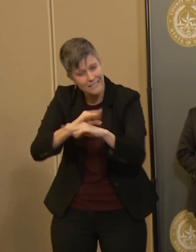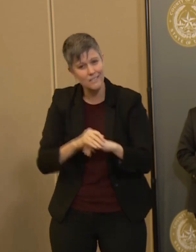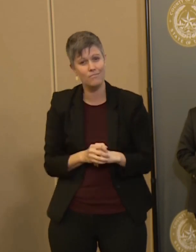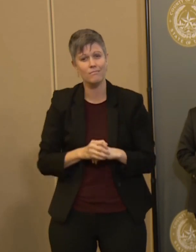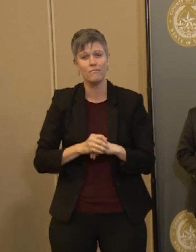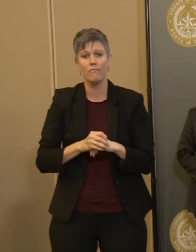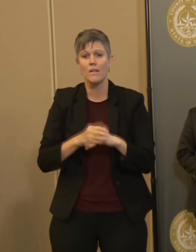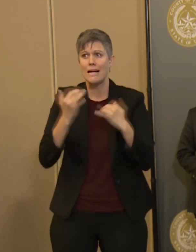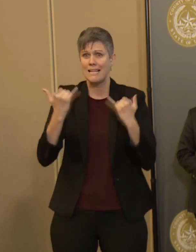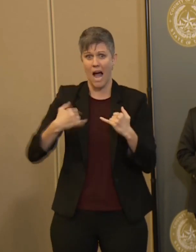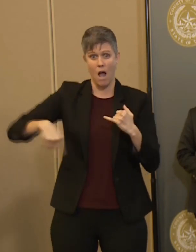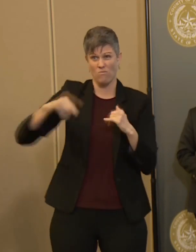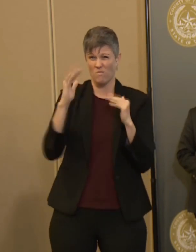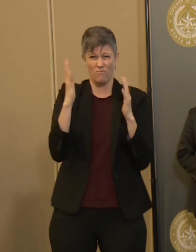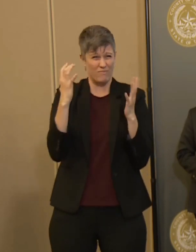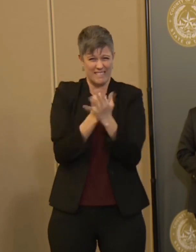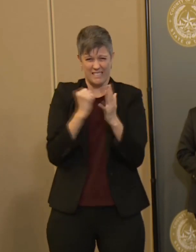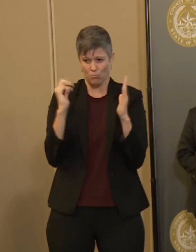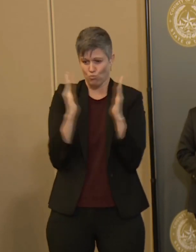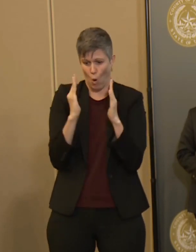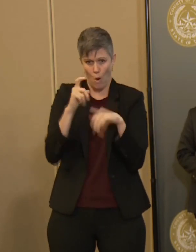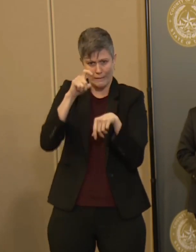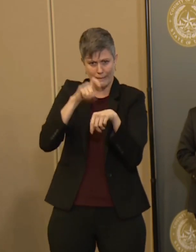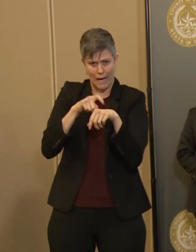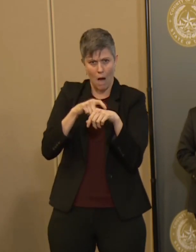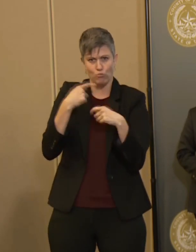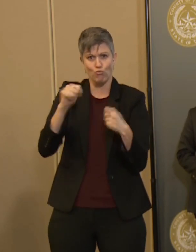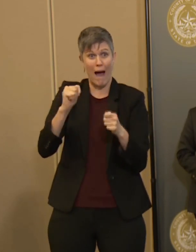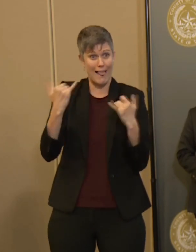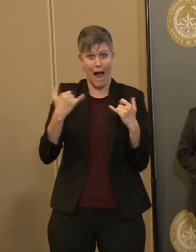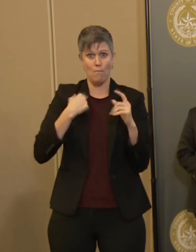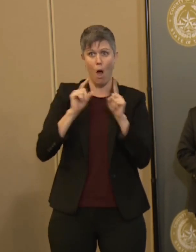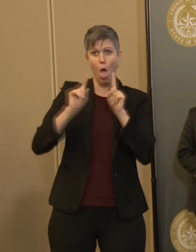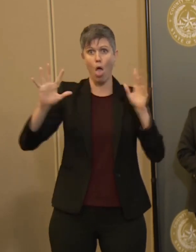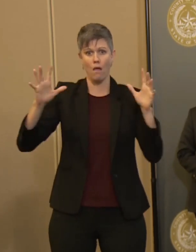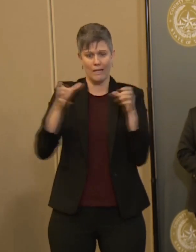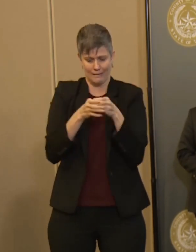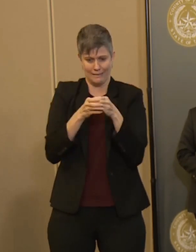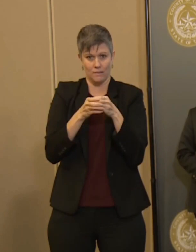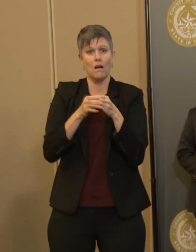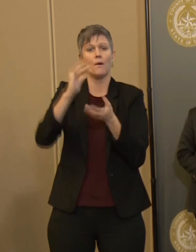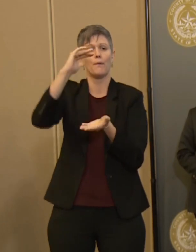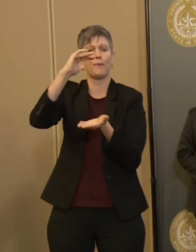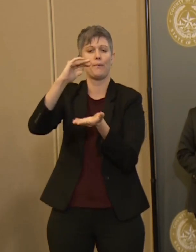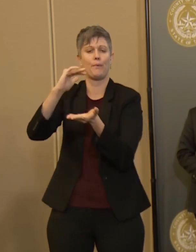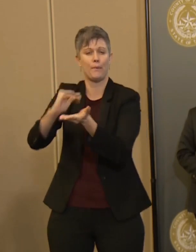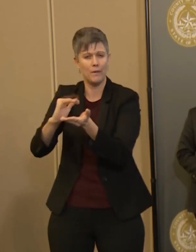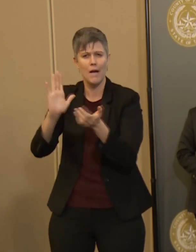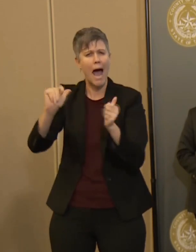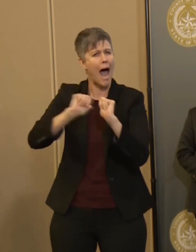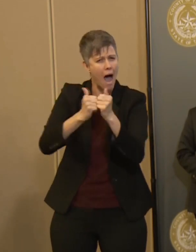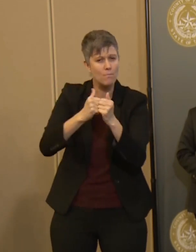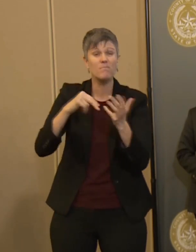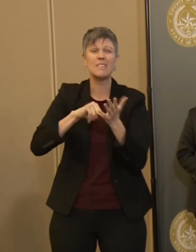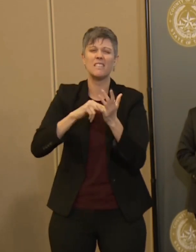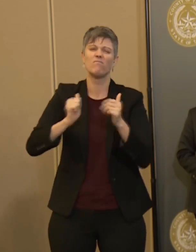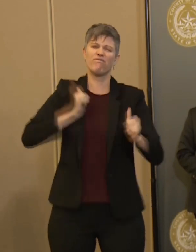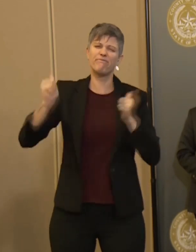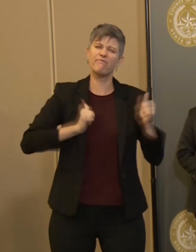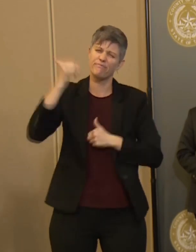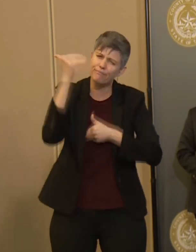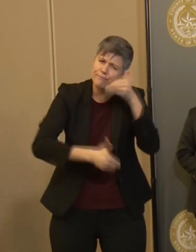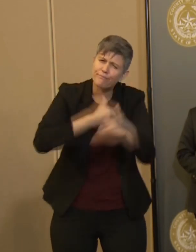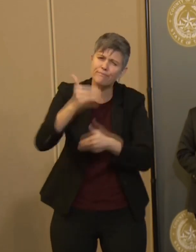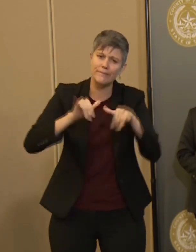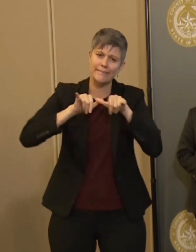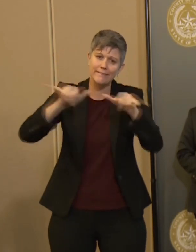flatten the spike of infection by taking aggressive steps right now. So over the next days and weeks, I am